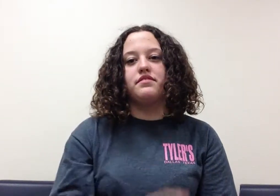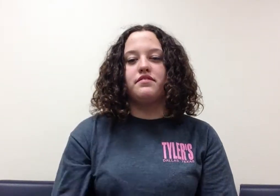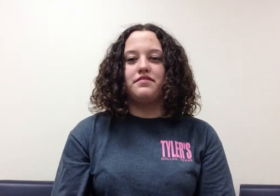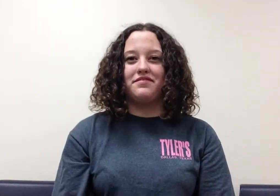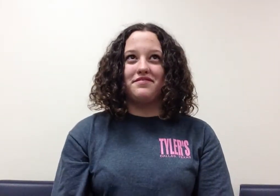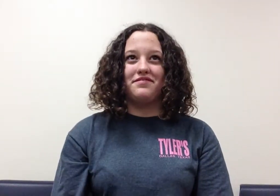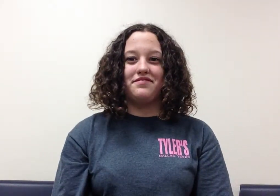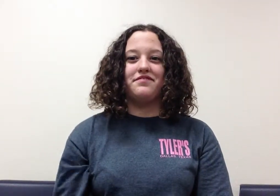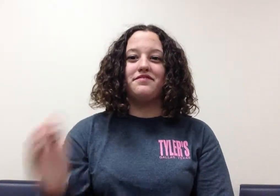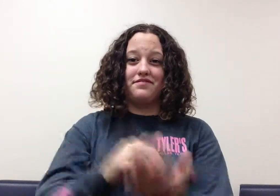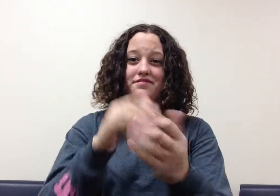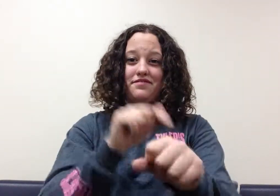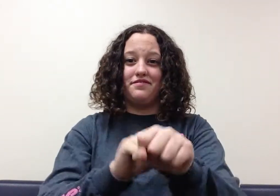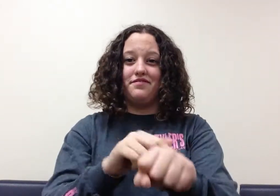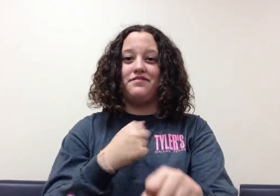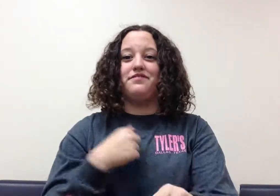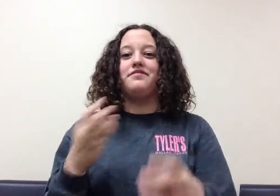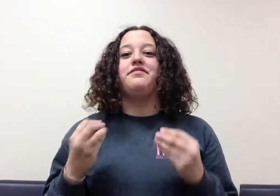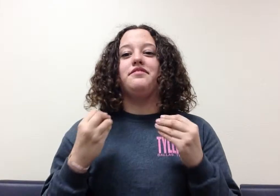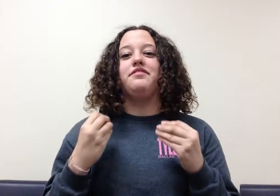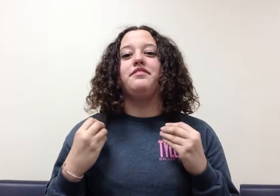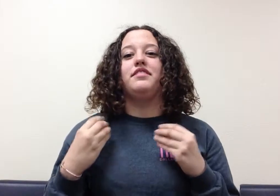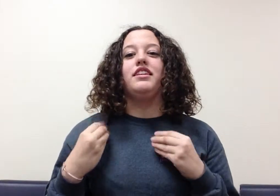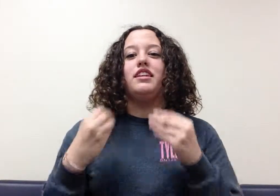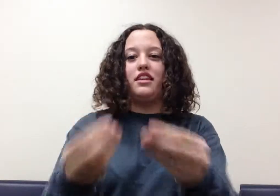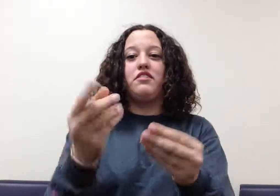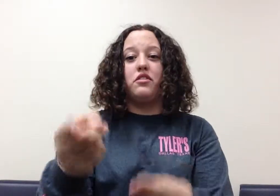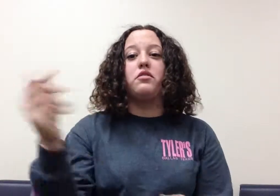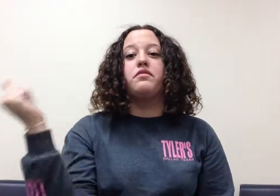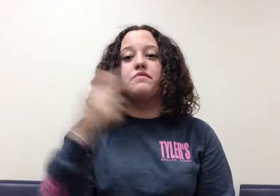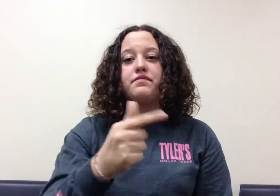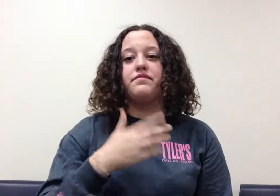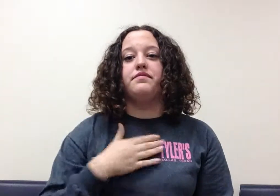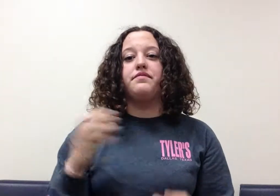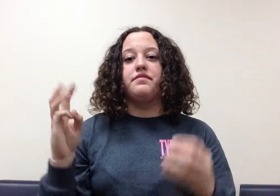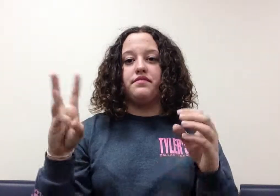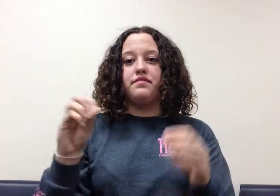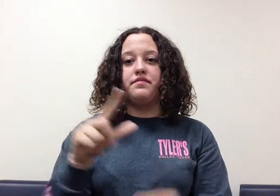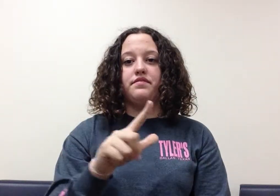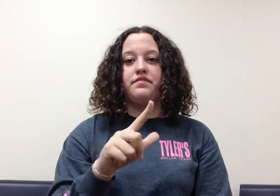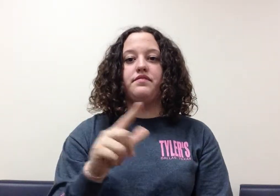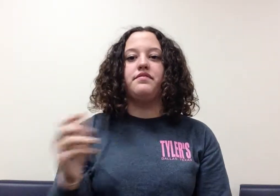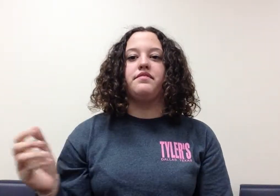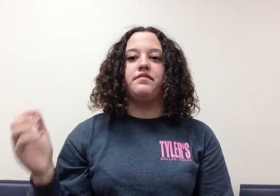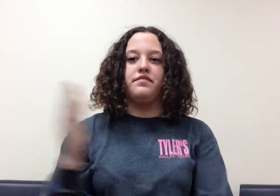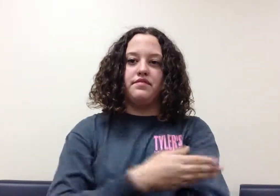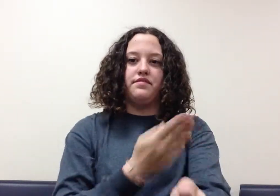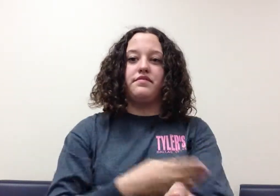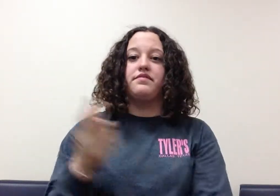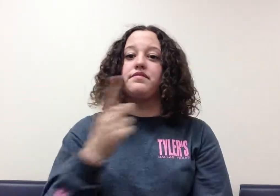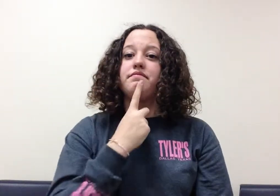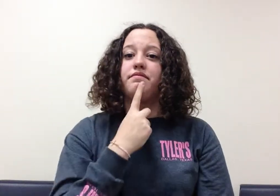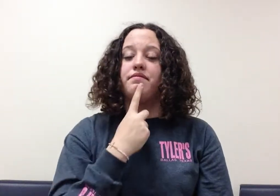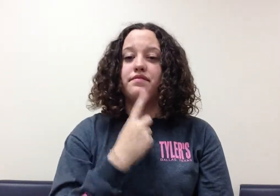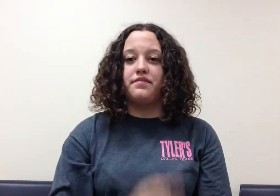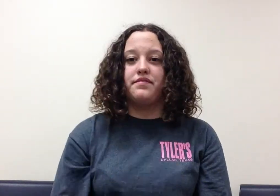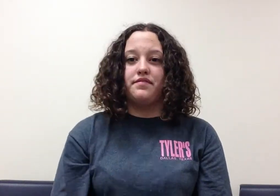Next time, I'll give you all of my wool, Bartholomew said. Sheldon was very excited.